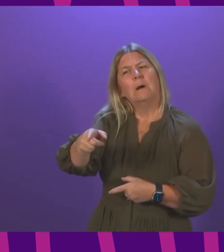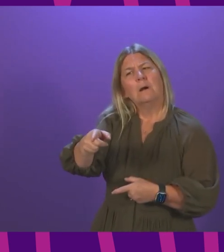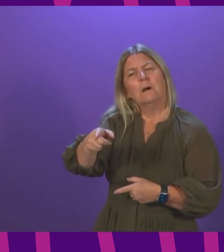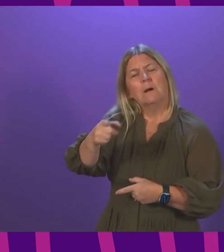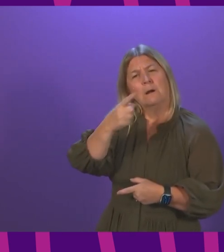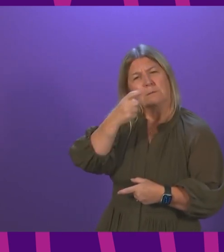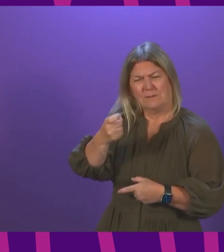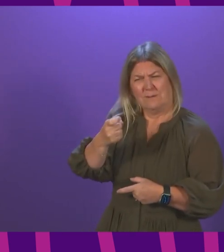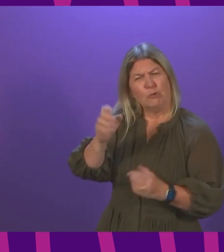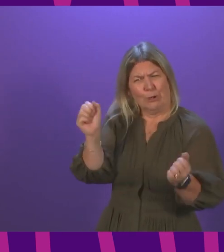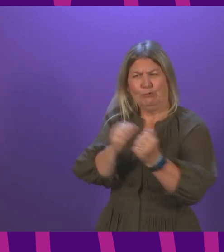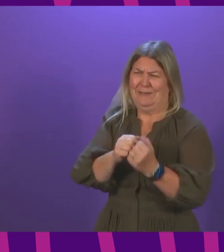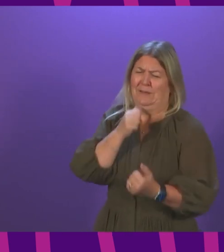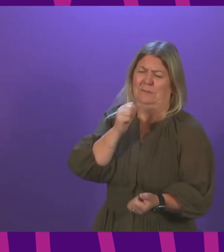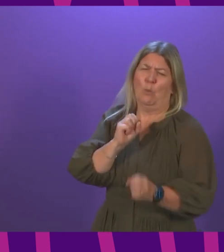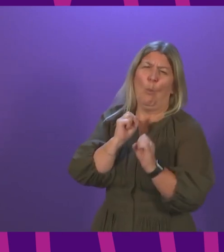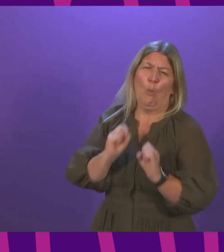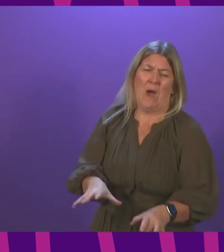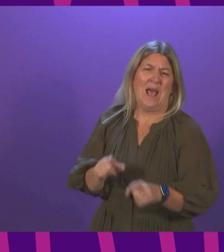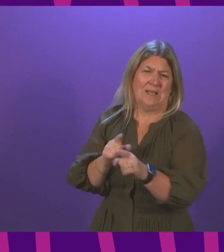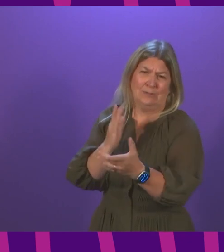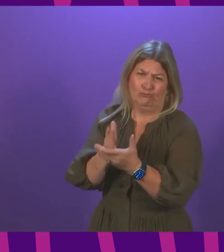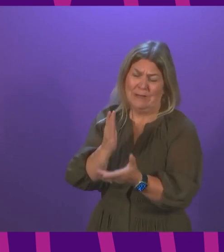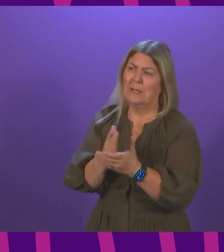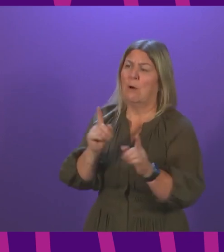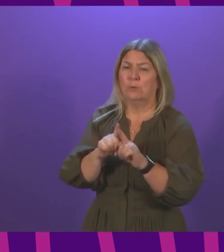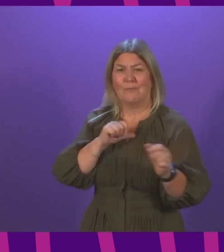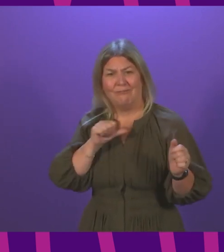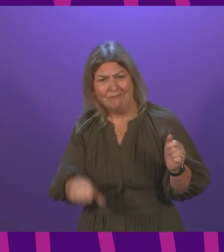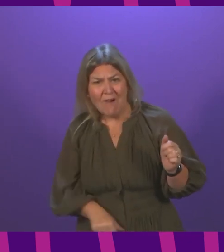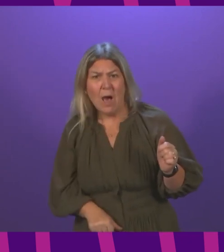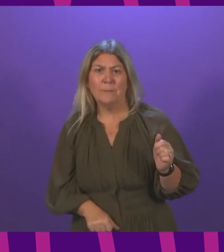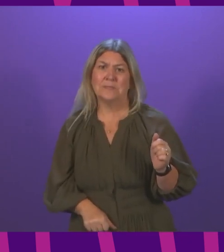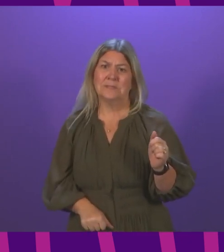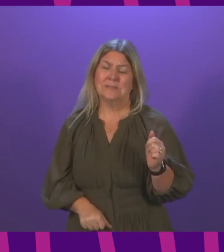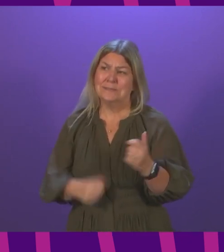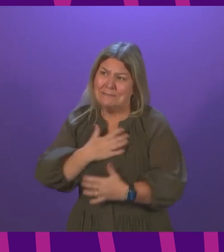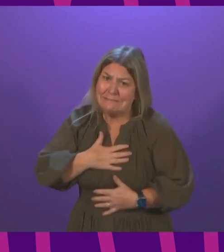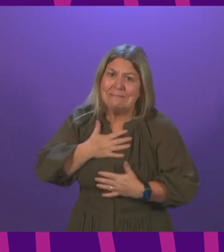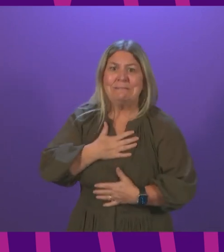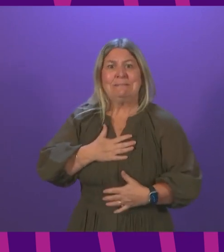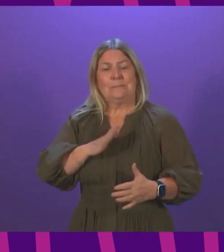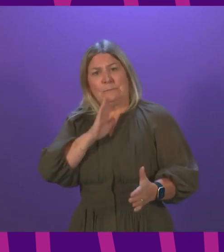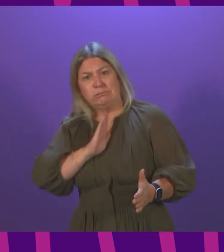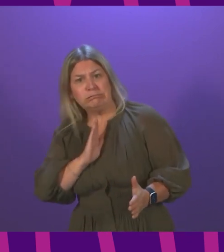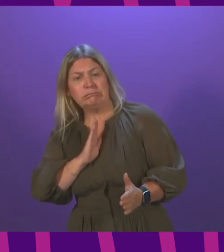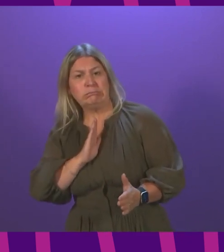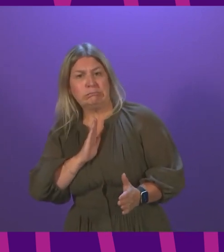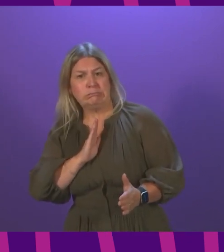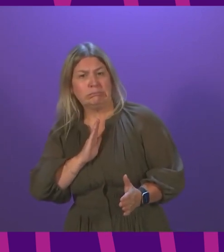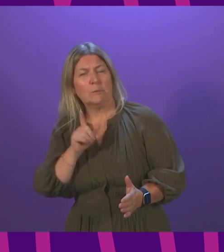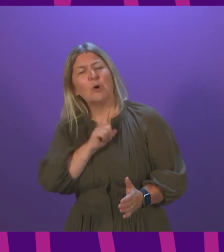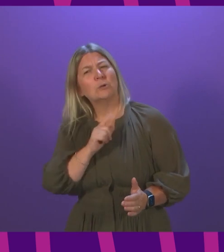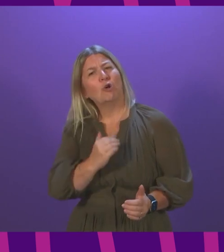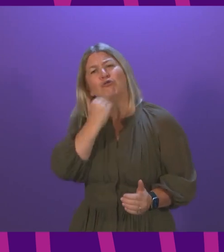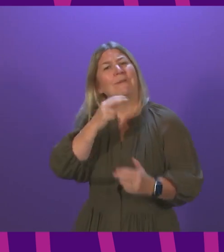unacceptable, as is the financial and emotional toll on the farmers involved, and that having a robust supply chain is completely undermined by a lack of a